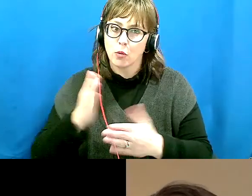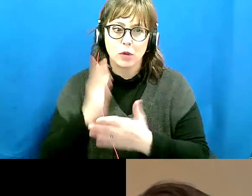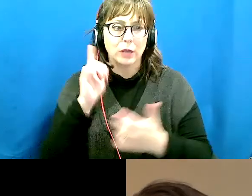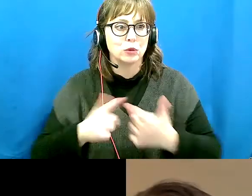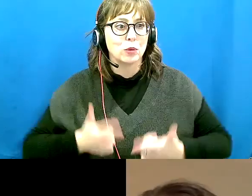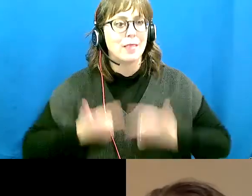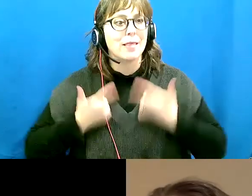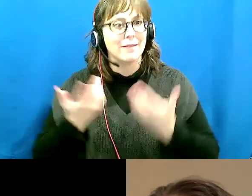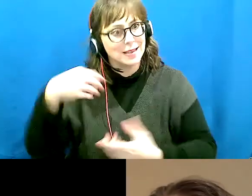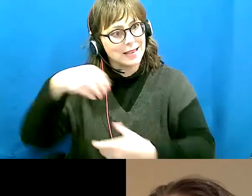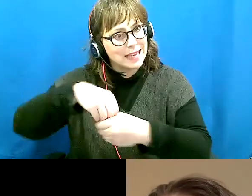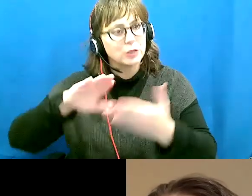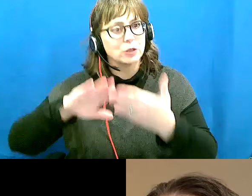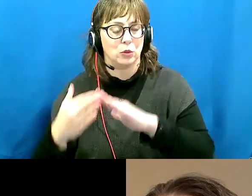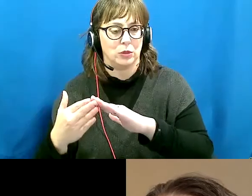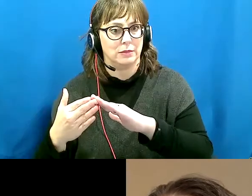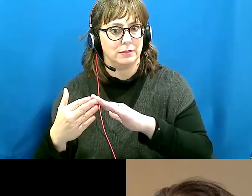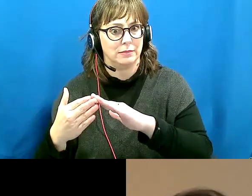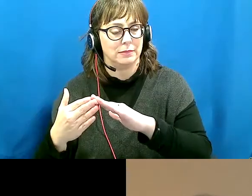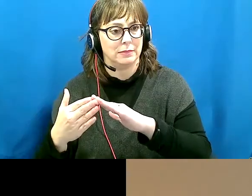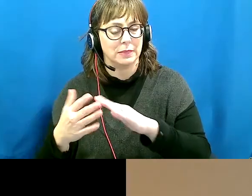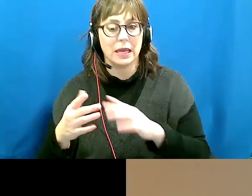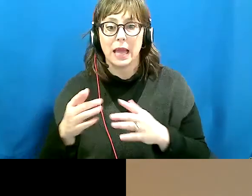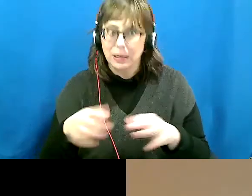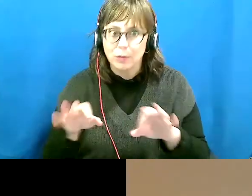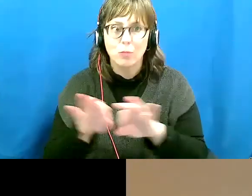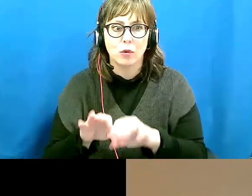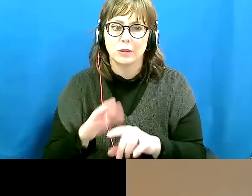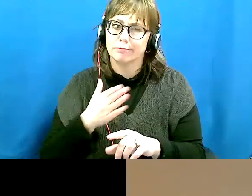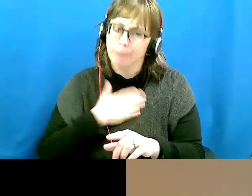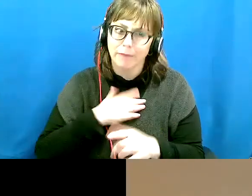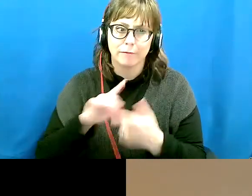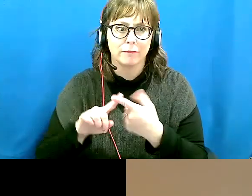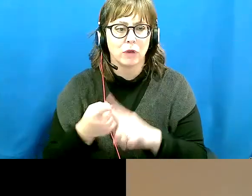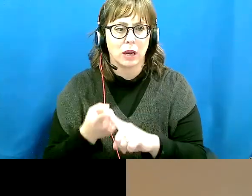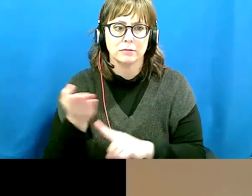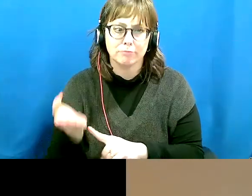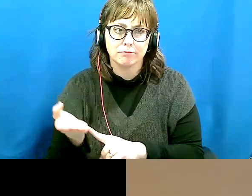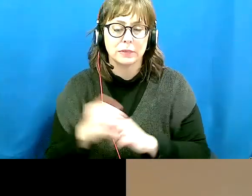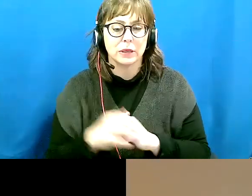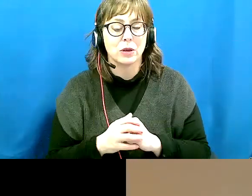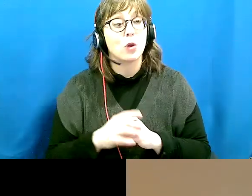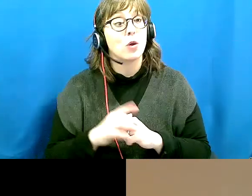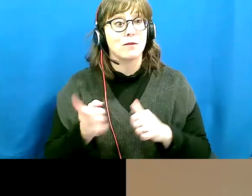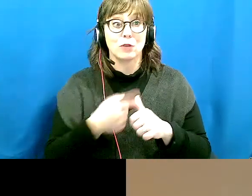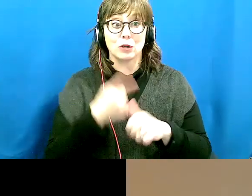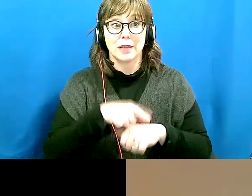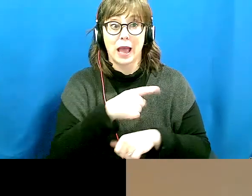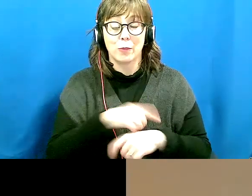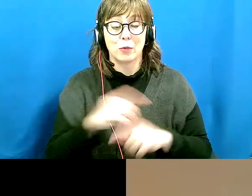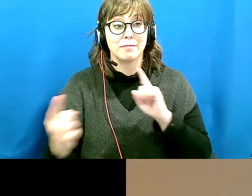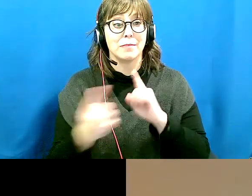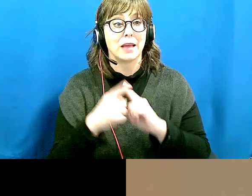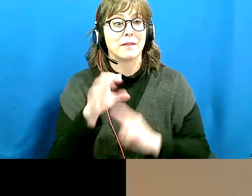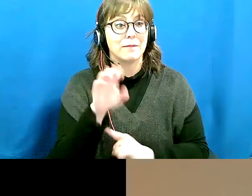and more importantly, our friend. We all met for the first time in February